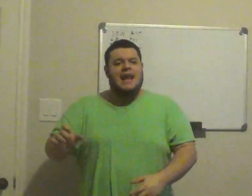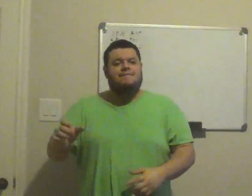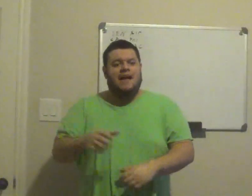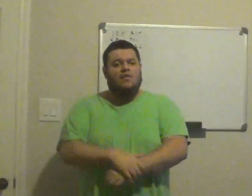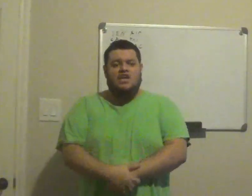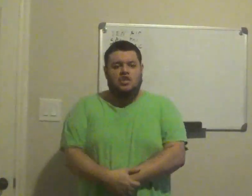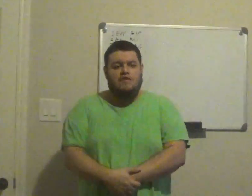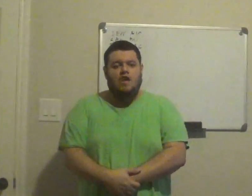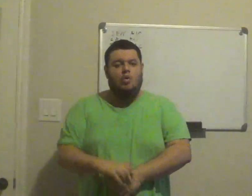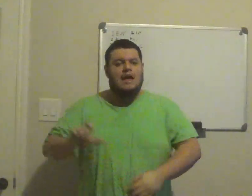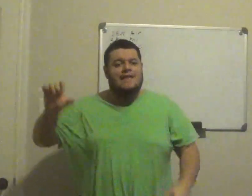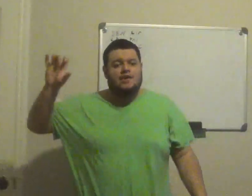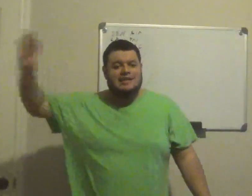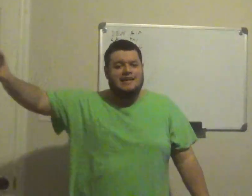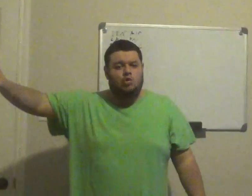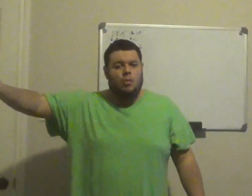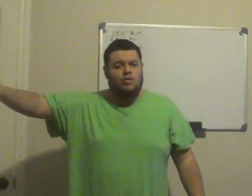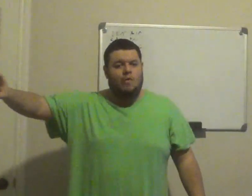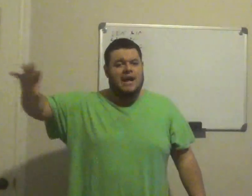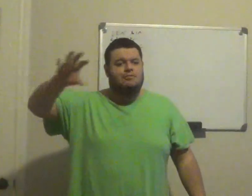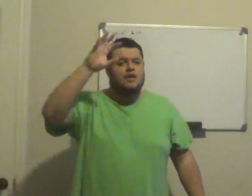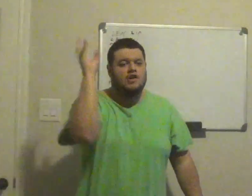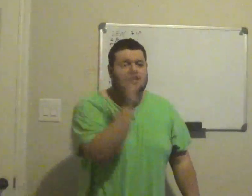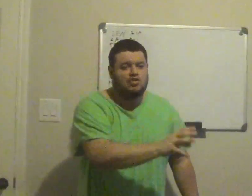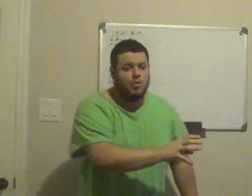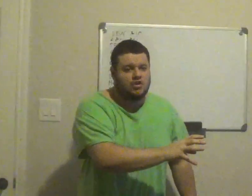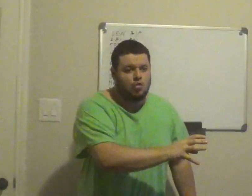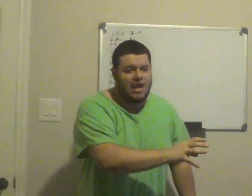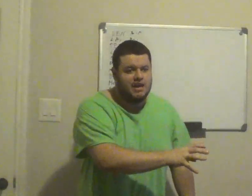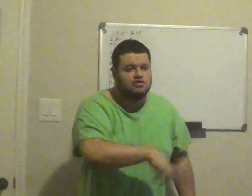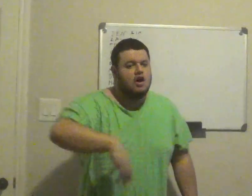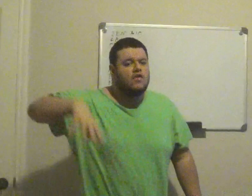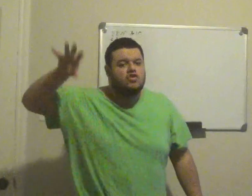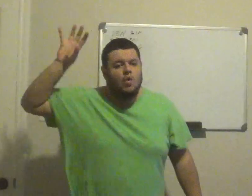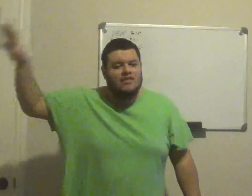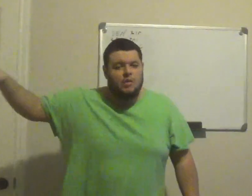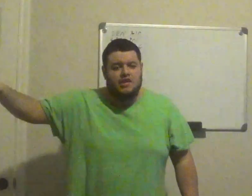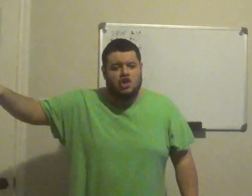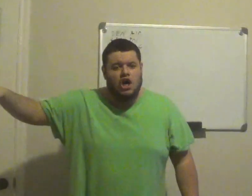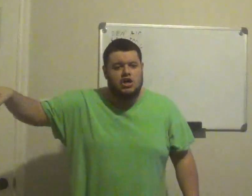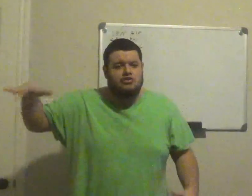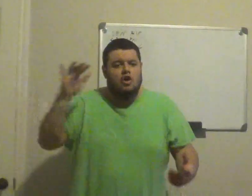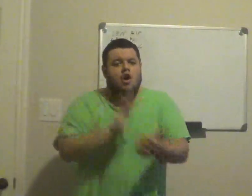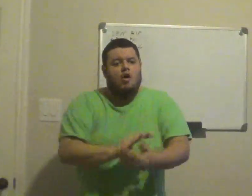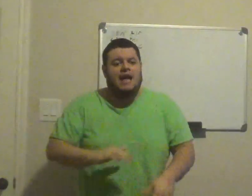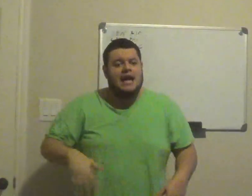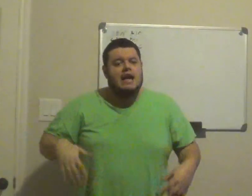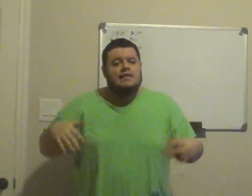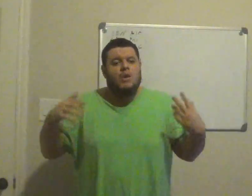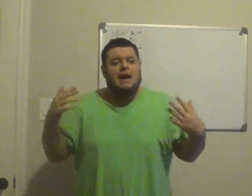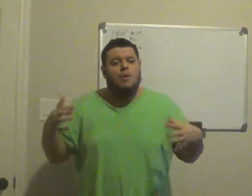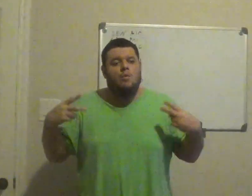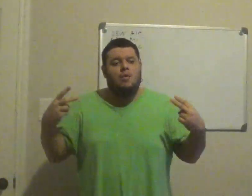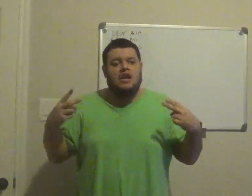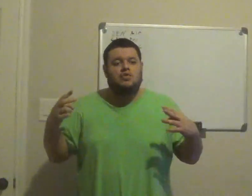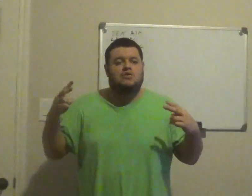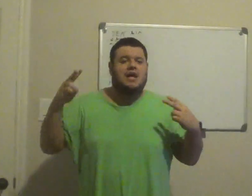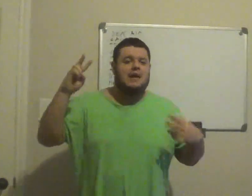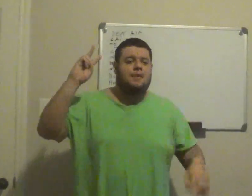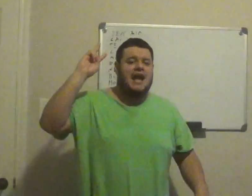NFL, they should have known, there's history with the Rams, there's history with the Raiders, there's no history with the Chargers, okay, we want to do this, want to